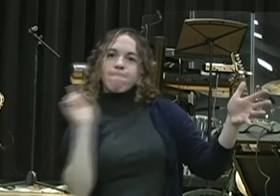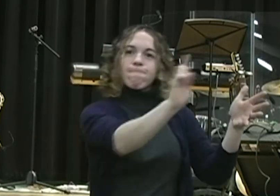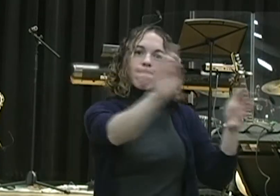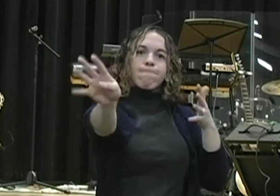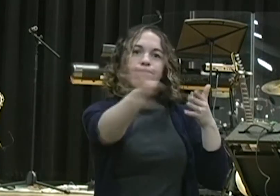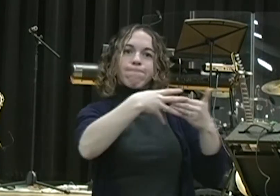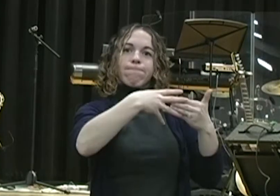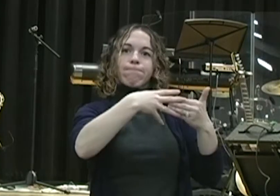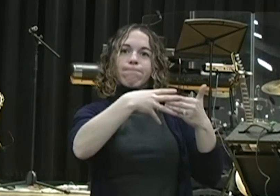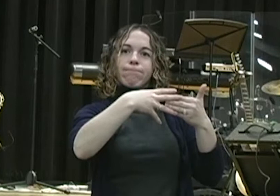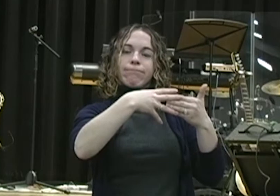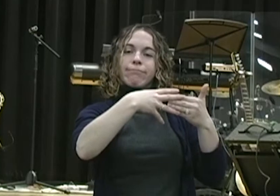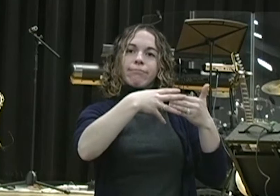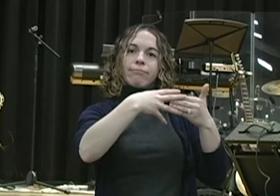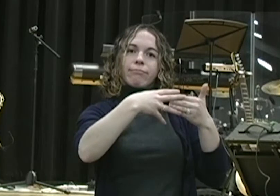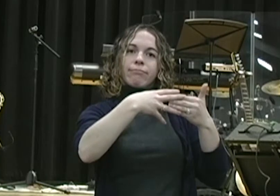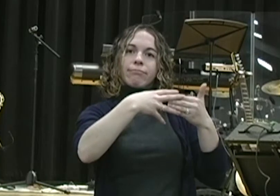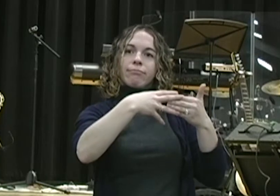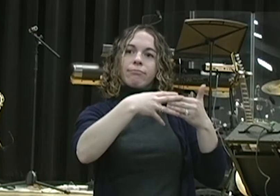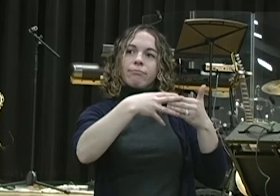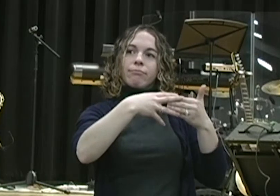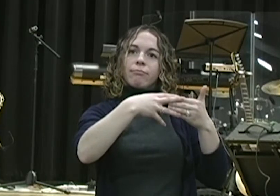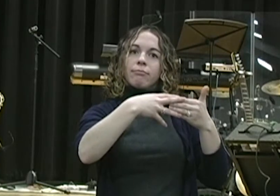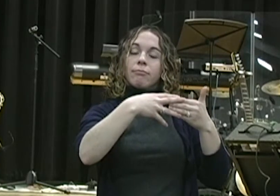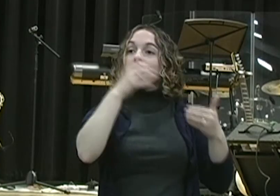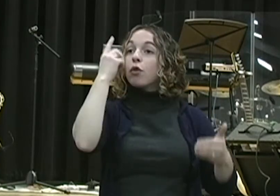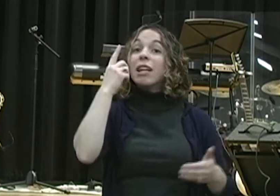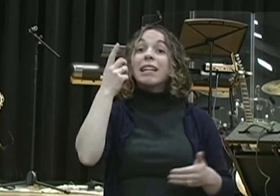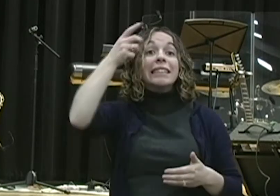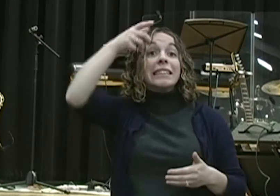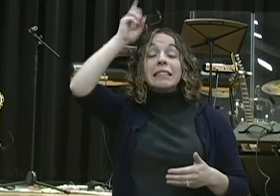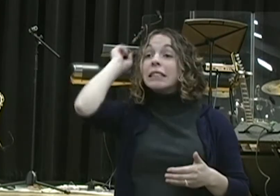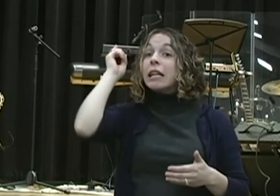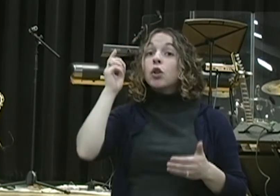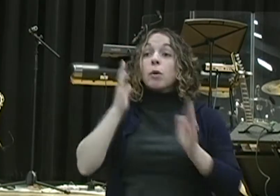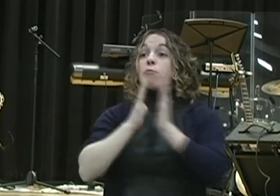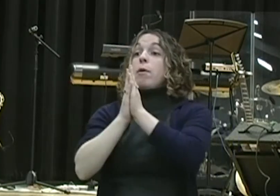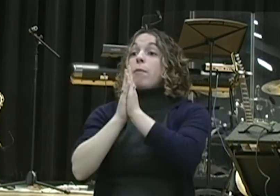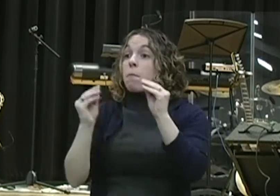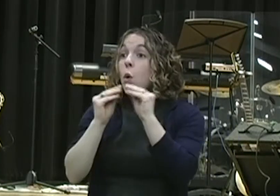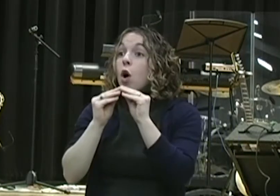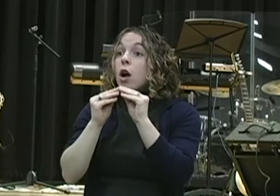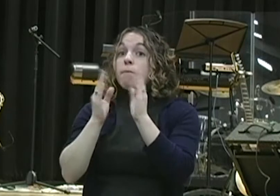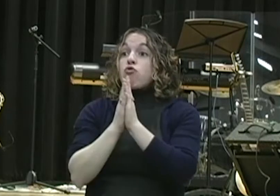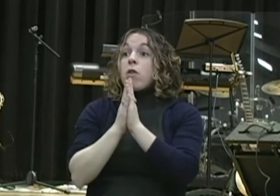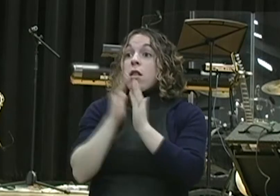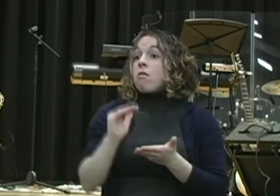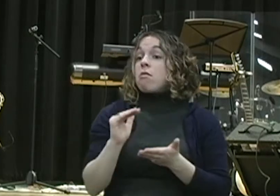pray. He didn't pray more. He just kept praying like he's always prayed three times a day. I would like us to